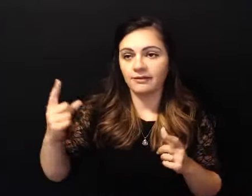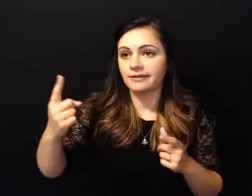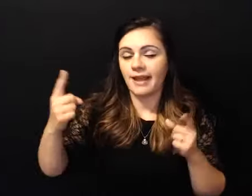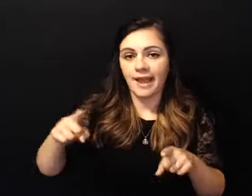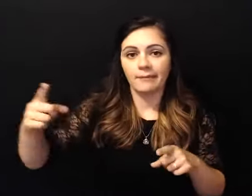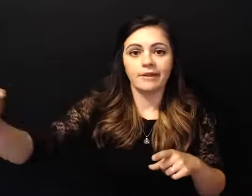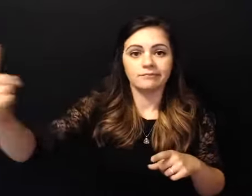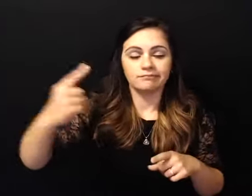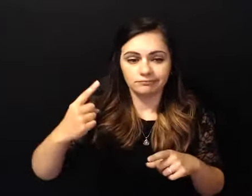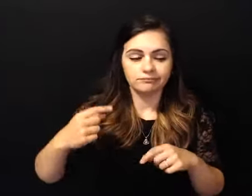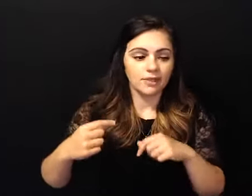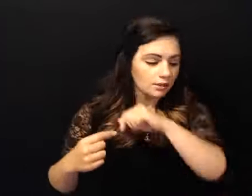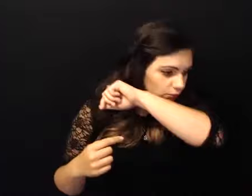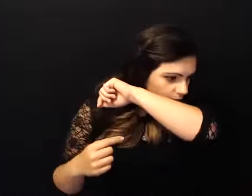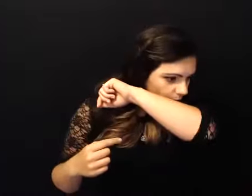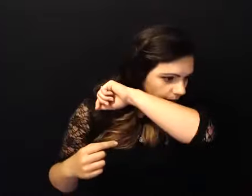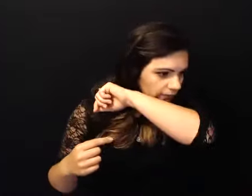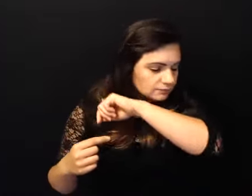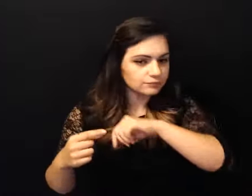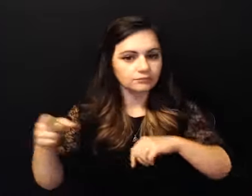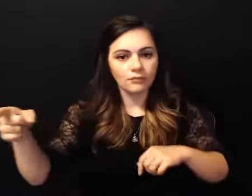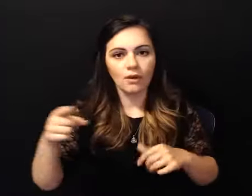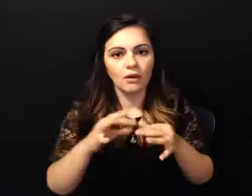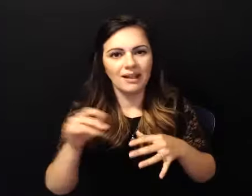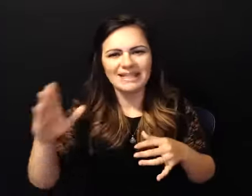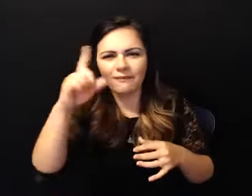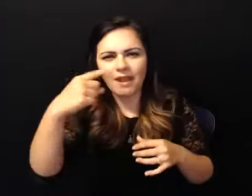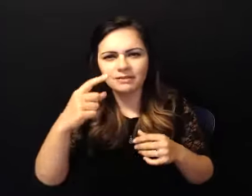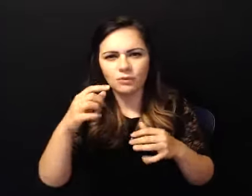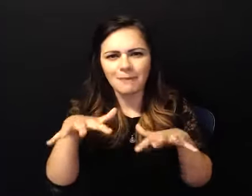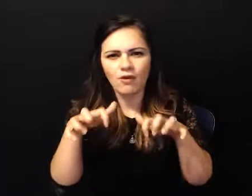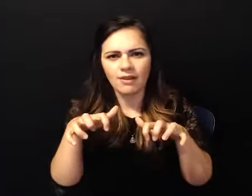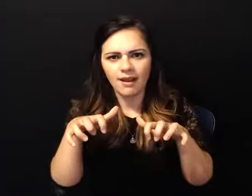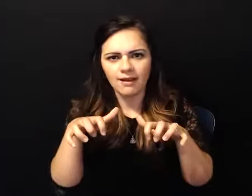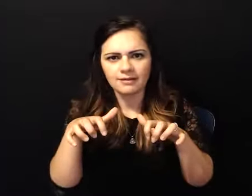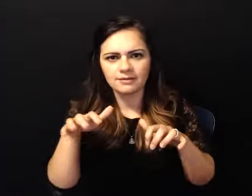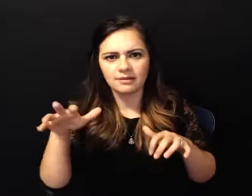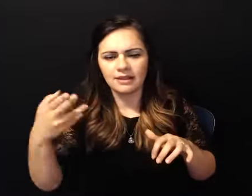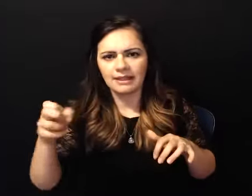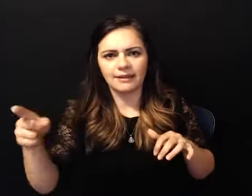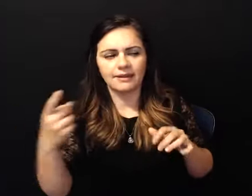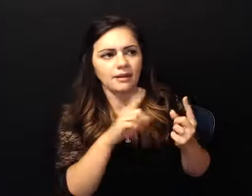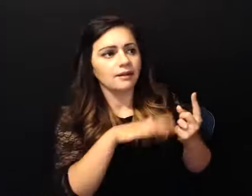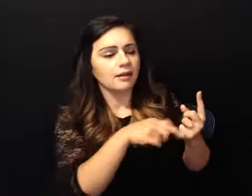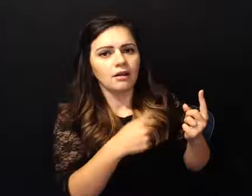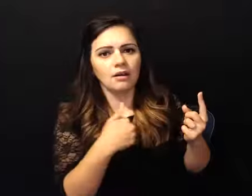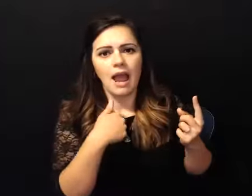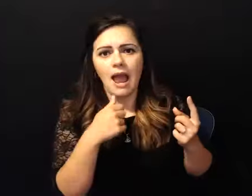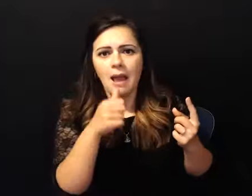in a lot of pain nobody will help me and we went to the er together um and he uh you know he ended up having uh